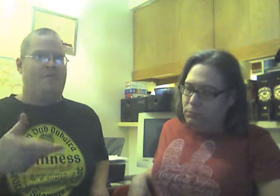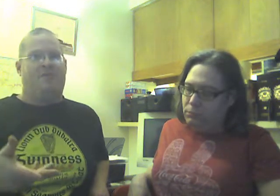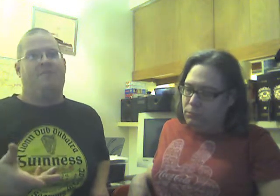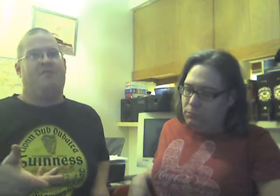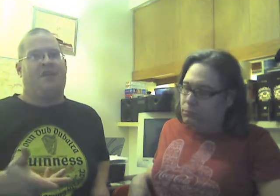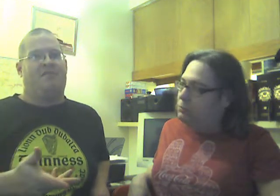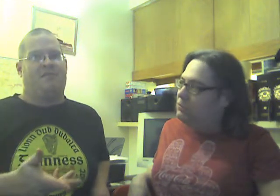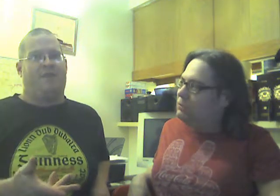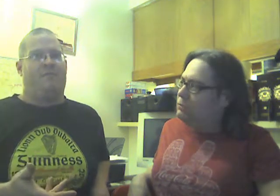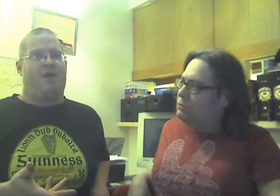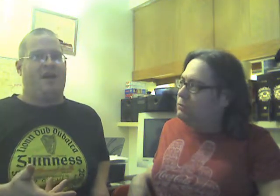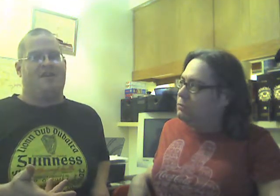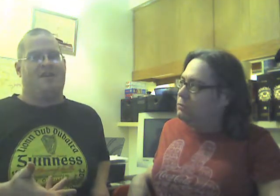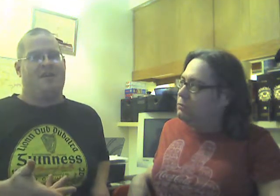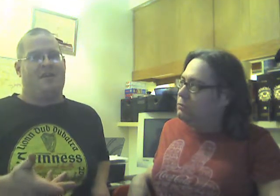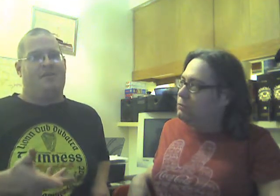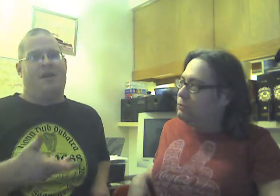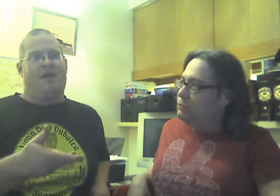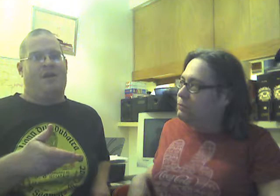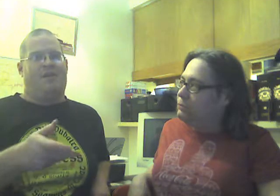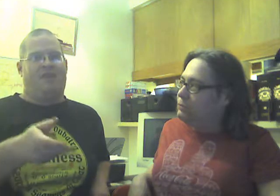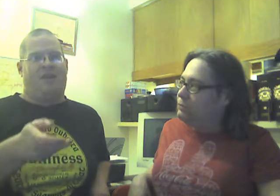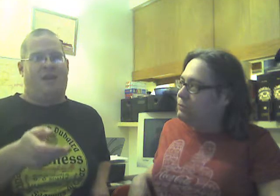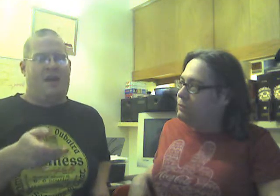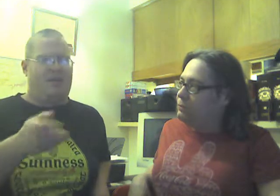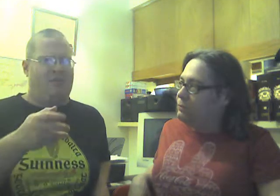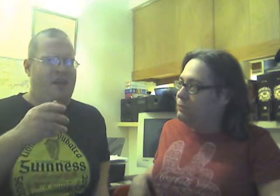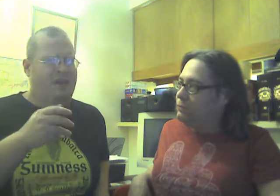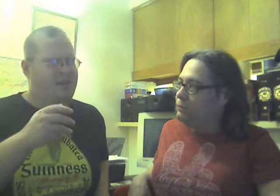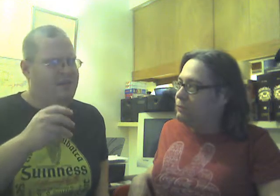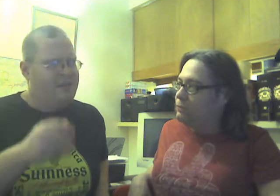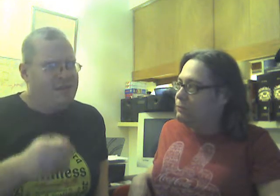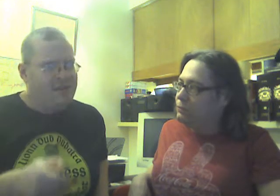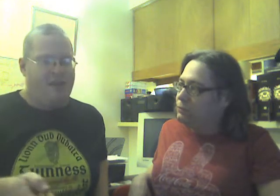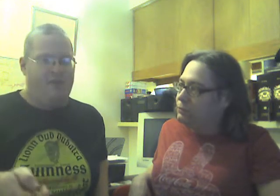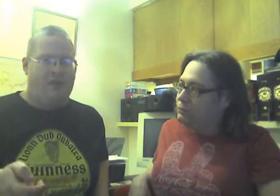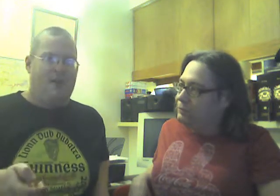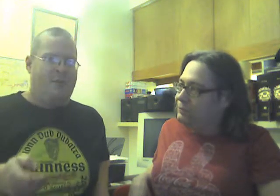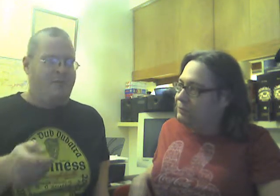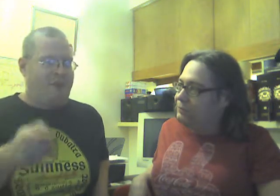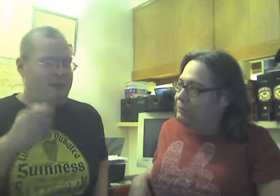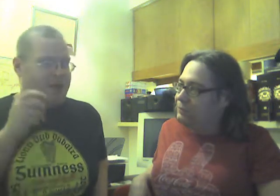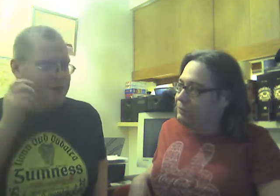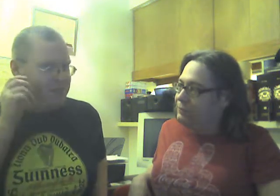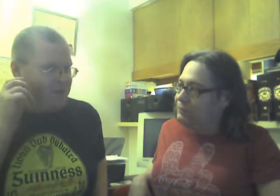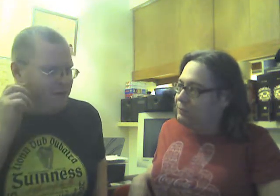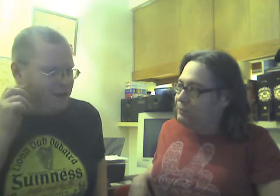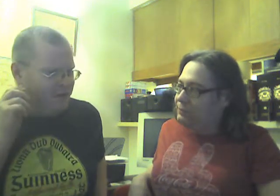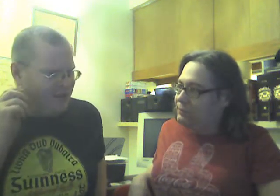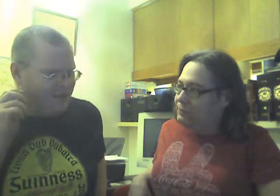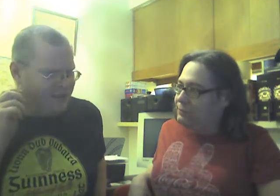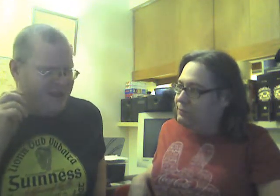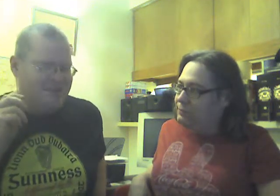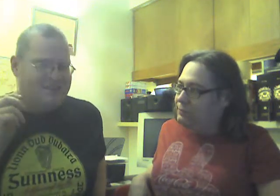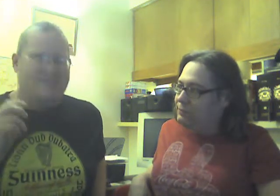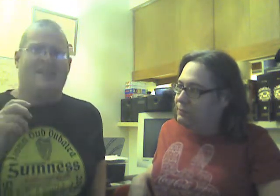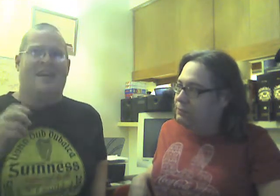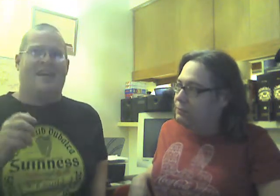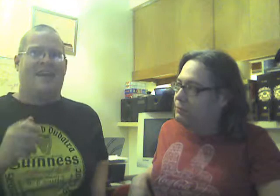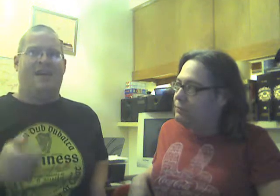YouTube videos have you watched, where you turn it on, and you're like... And you crank up the volume on your computer, and you're like, oh, I can't